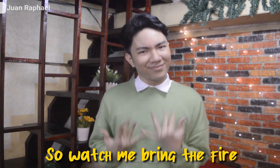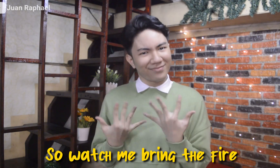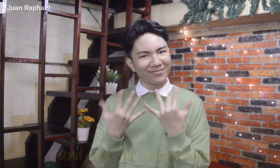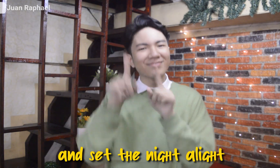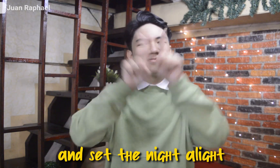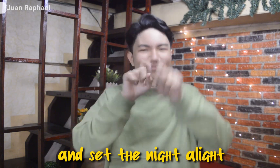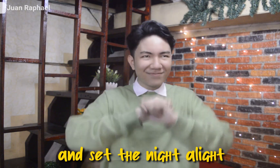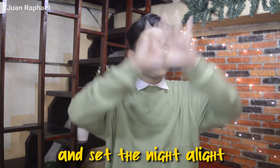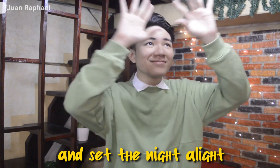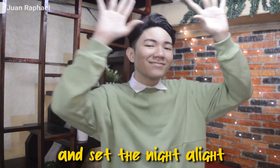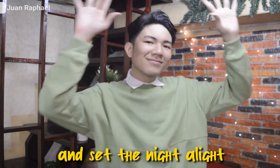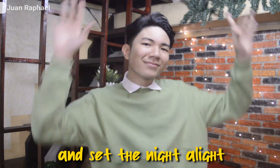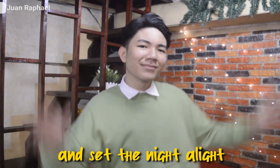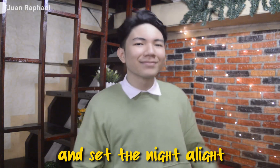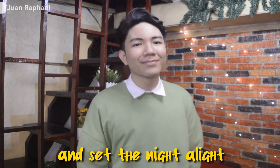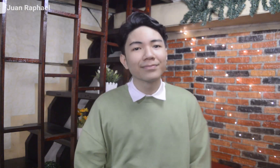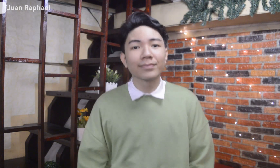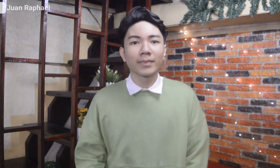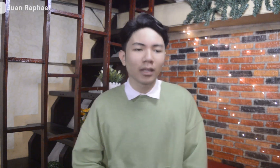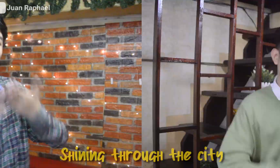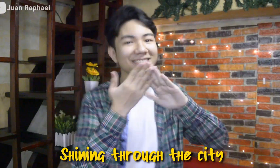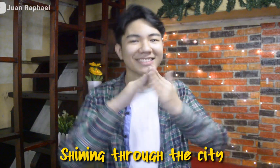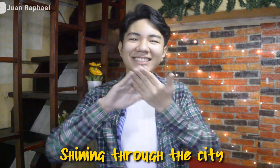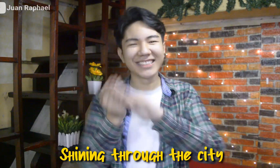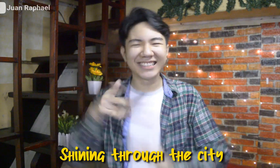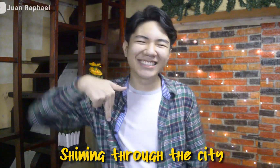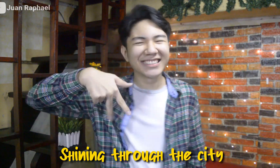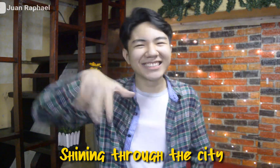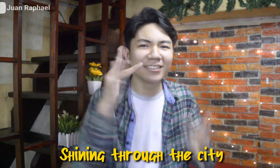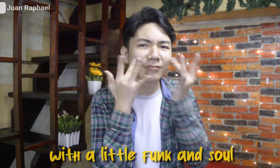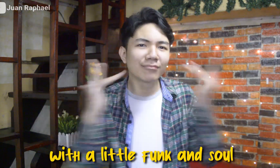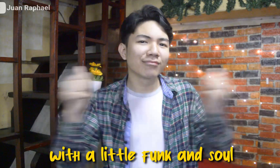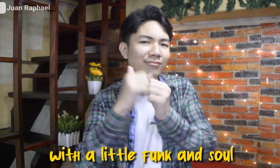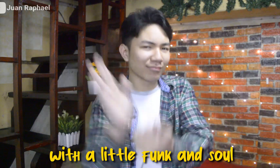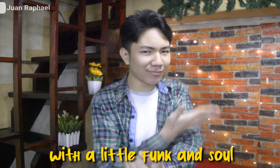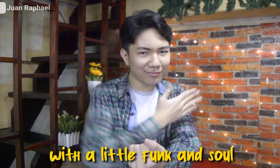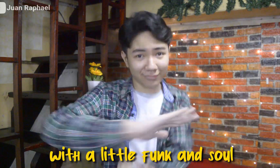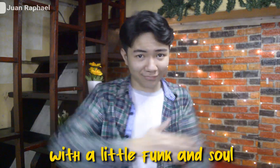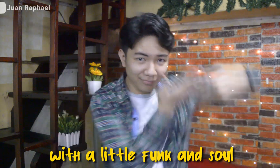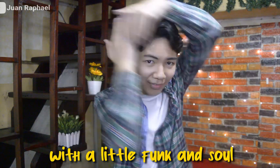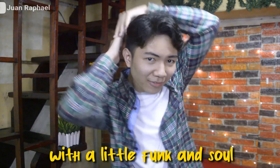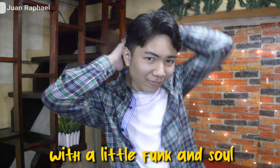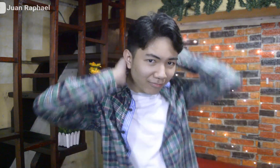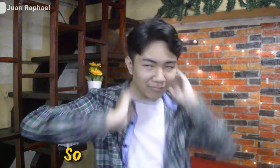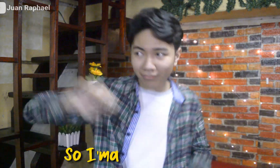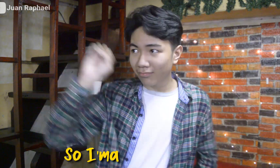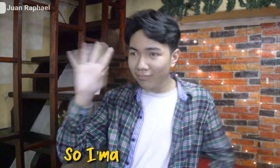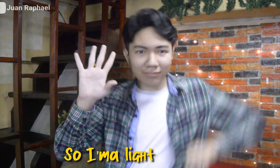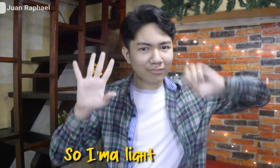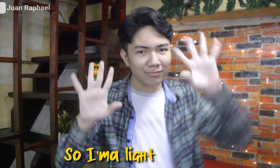face with the night light Shining through the city with the little fucking soul I'm almost like